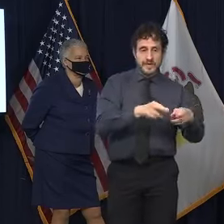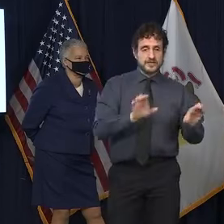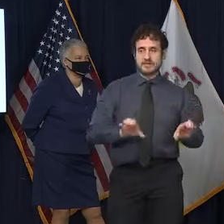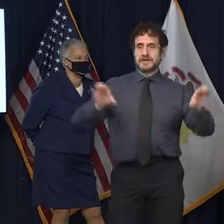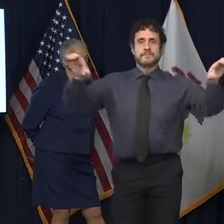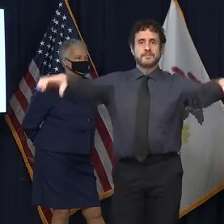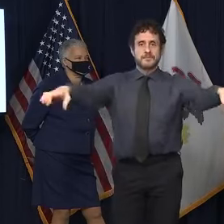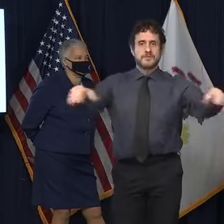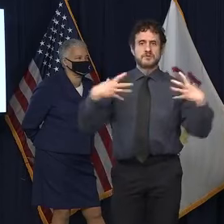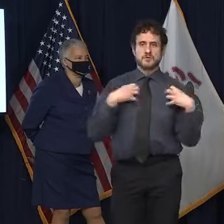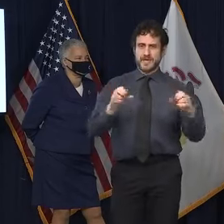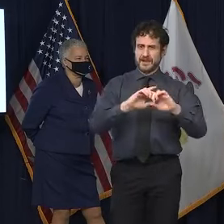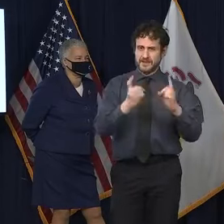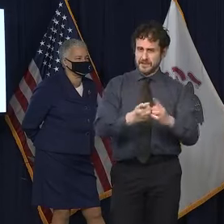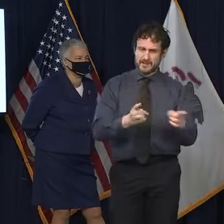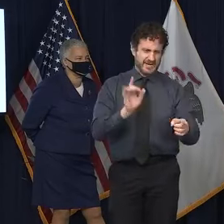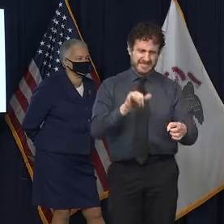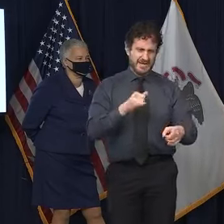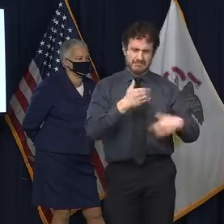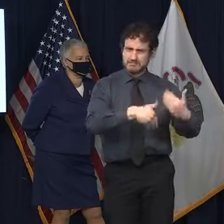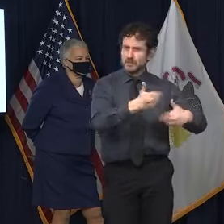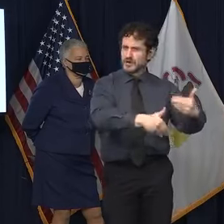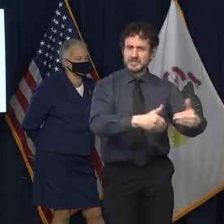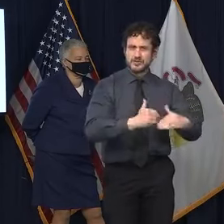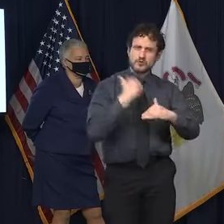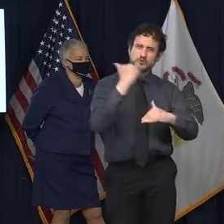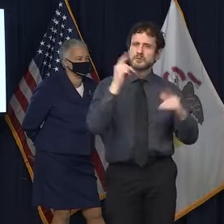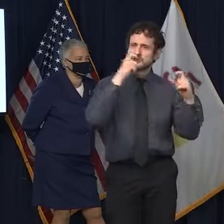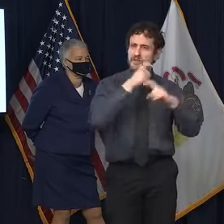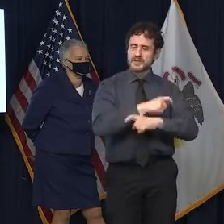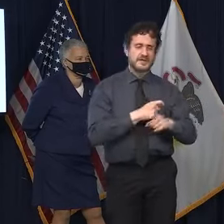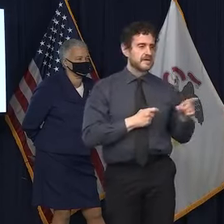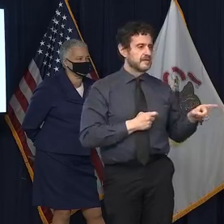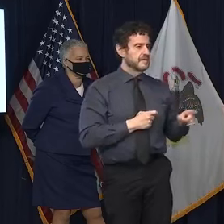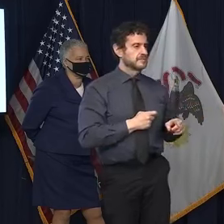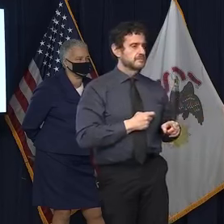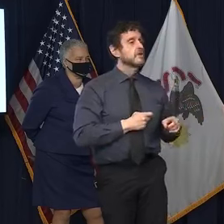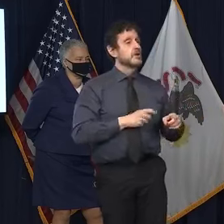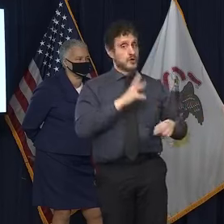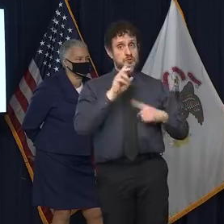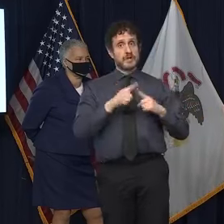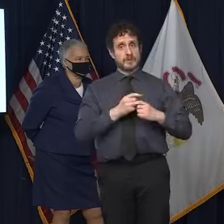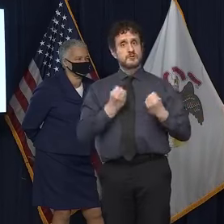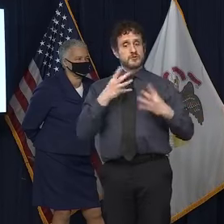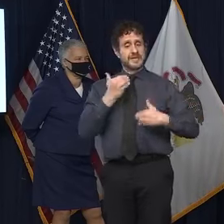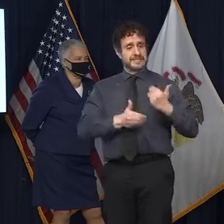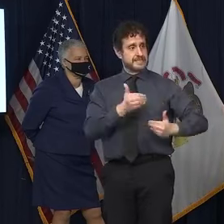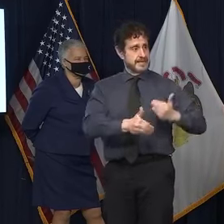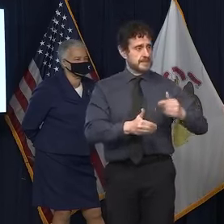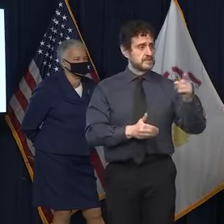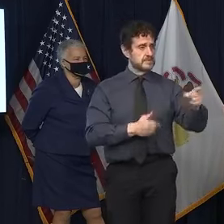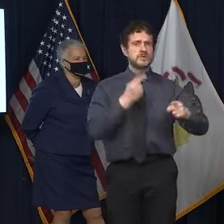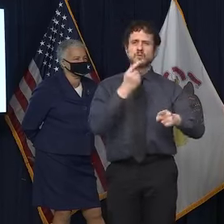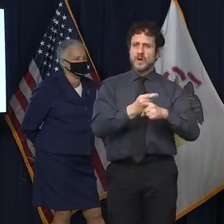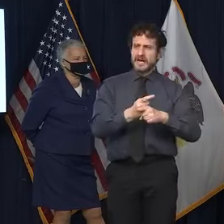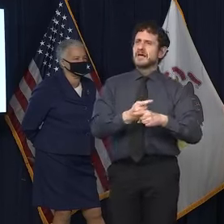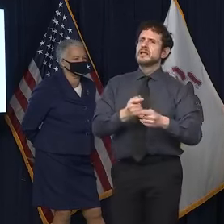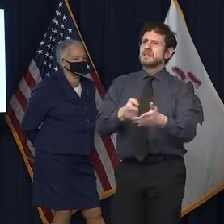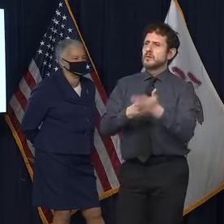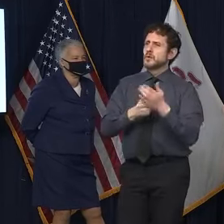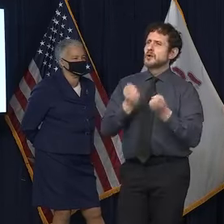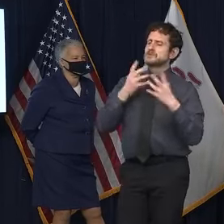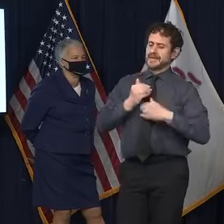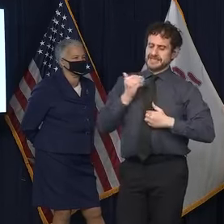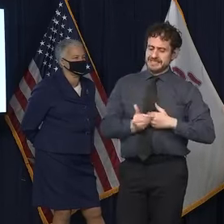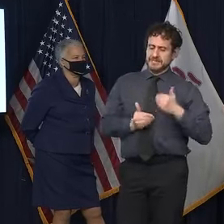rather had the, you're, you're, you're asking about the, you know, the, you know, the steps that have to be gone through. There's lots of extra steps in